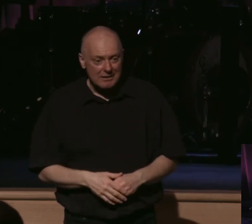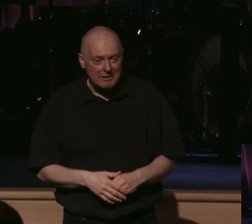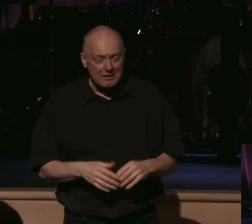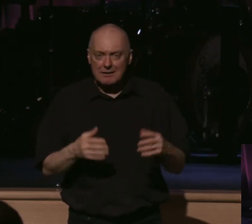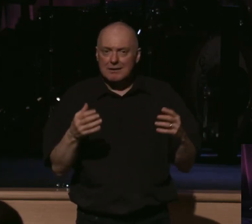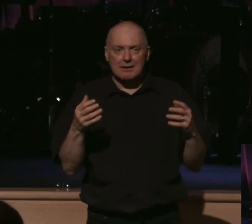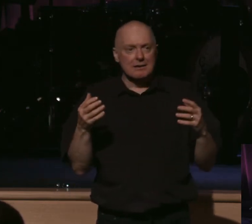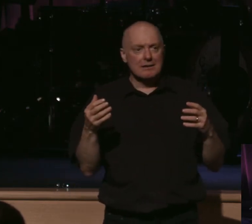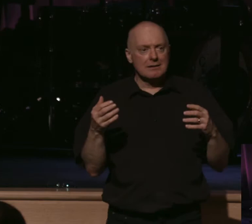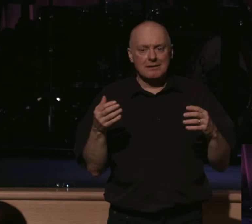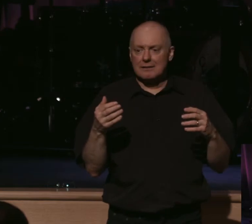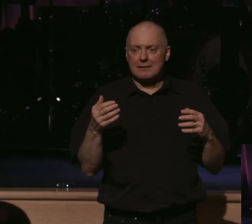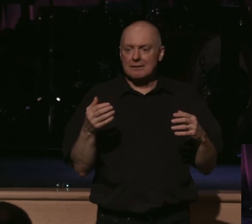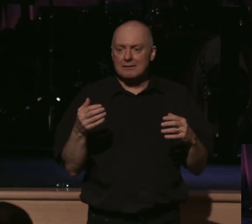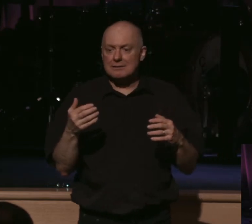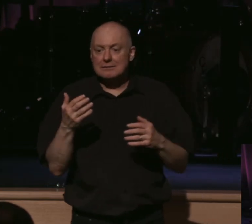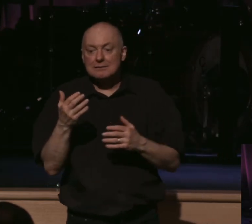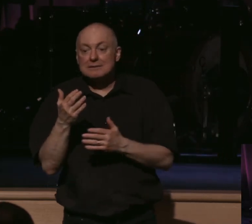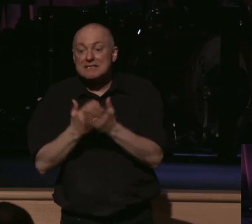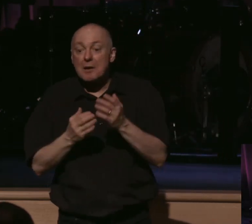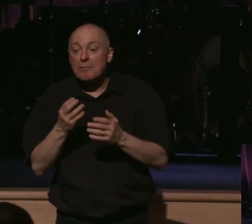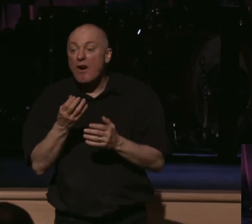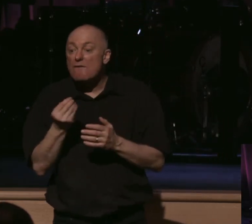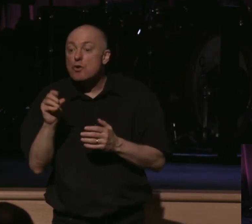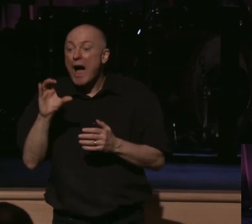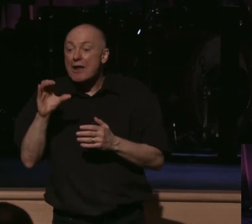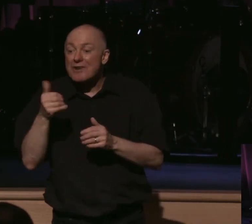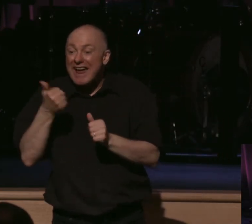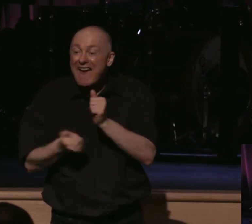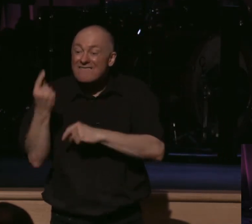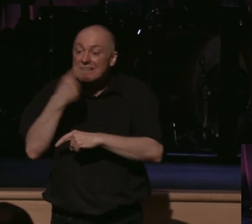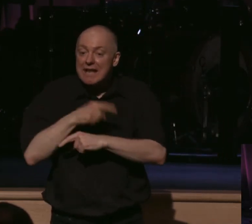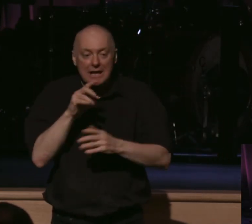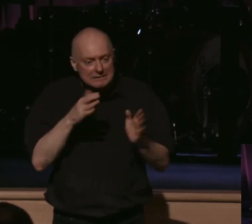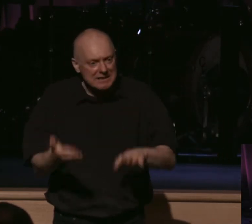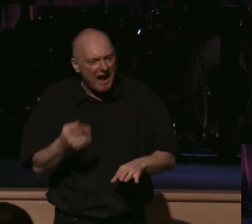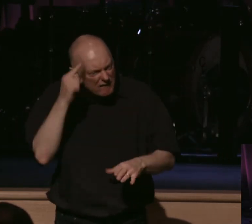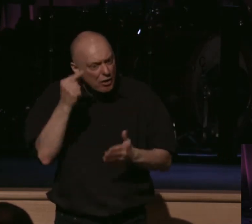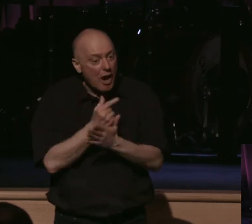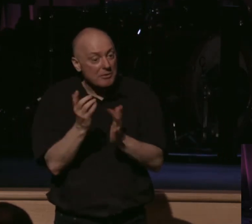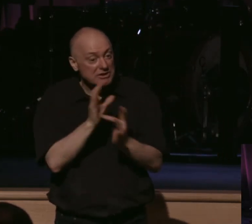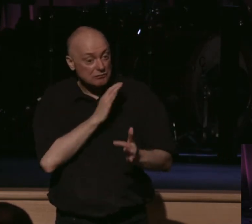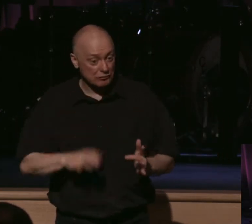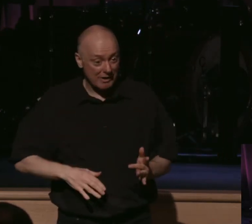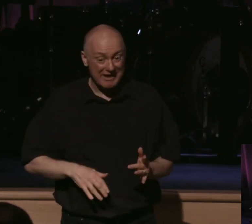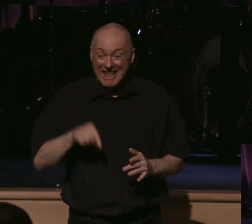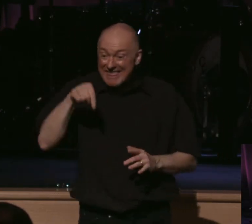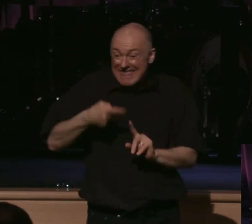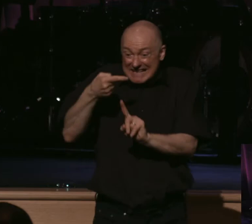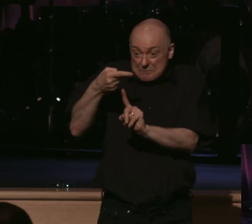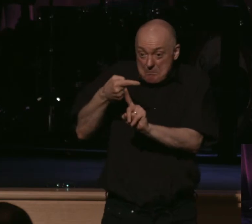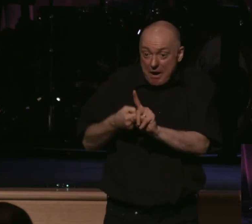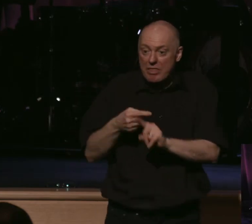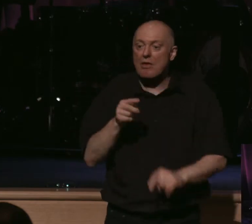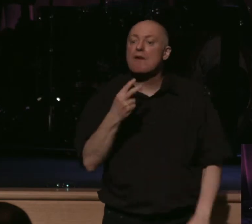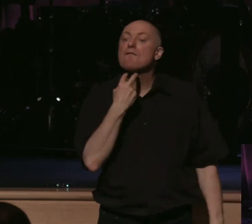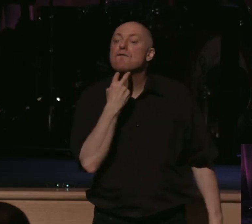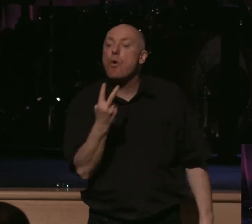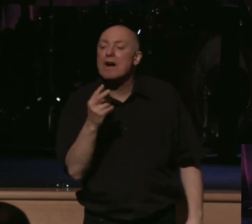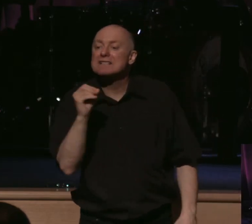dozens, and some even say a few hundred every day die for the gospel of Jesus Christ. This month's issue of Voice of the Martyrs